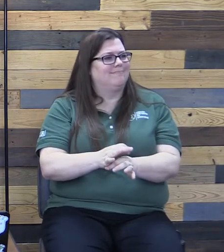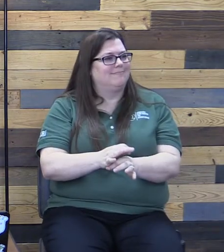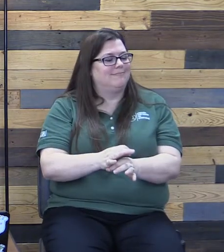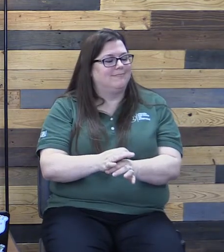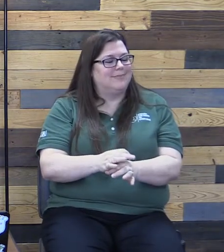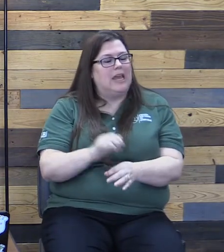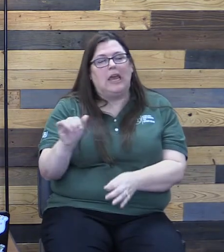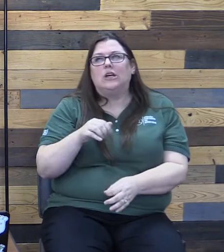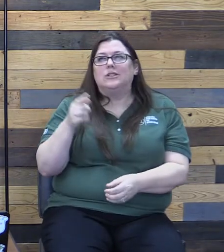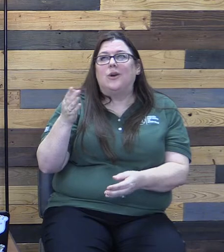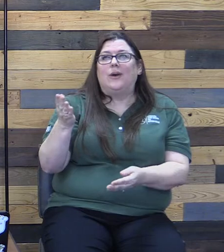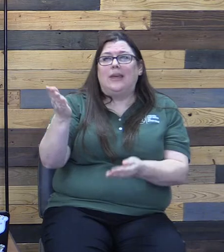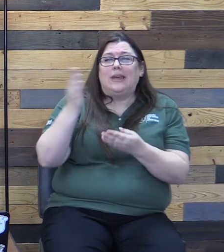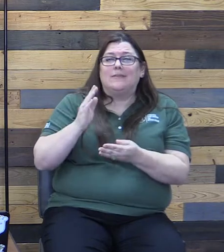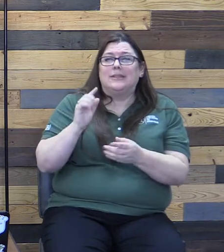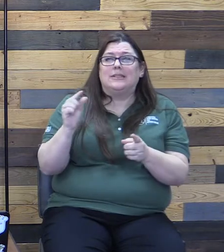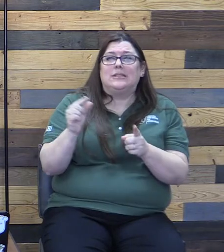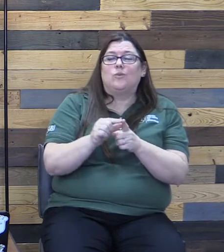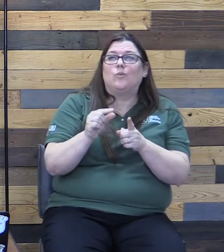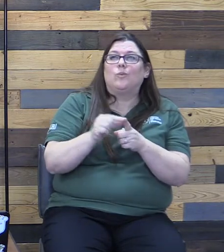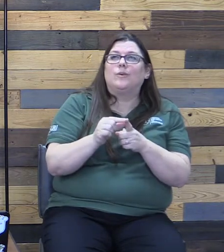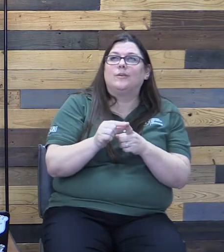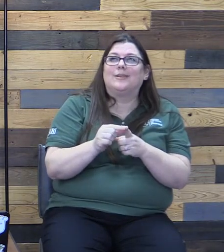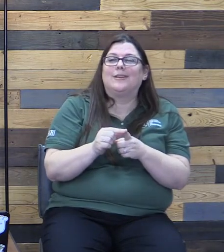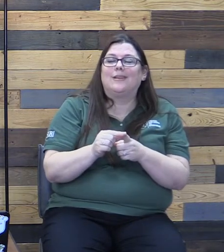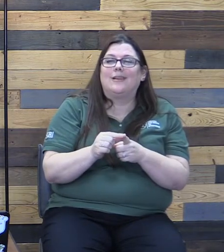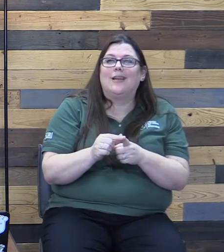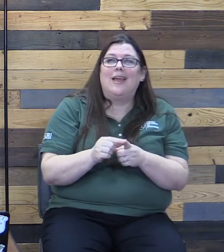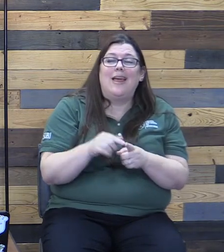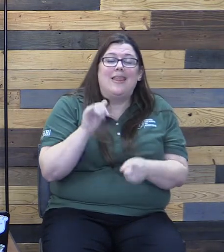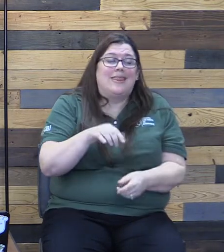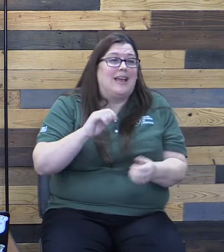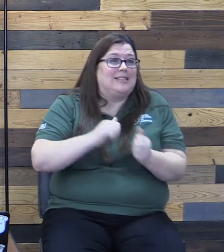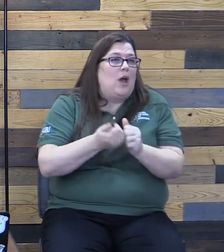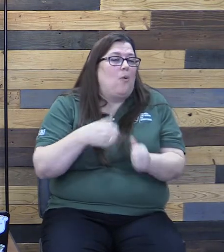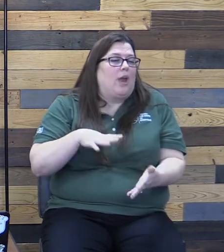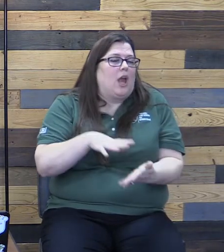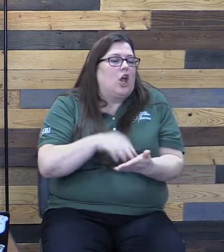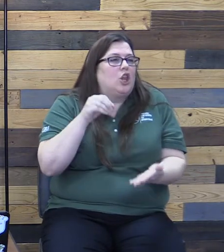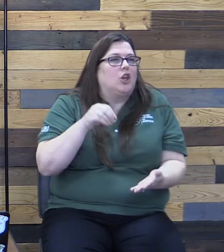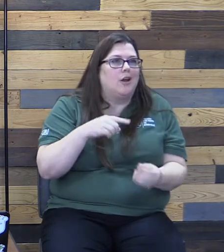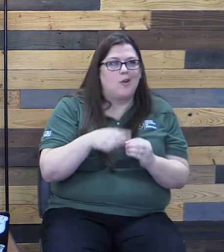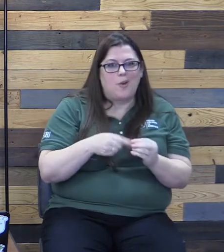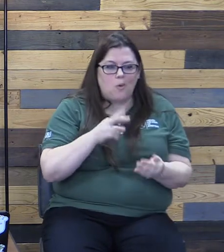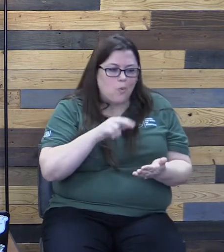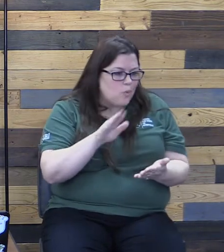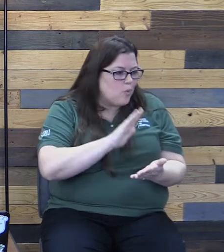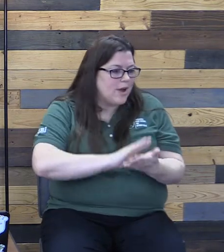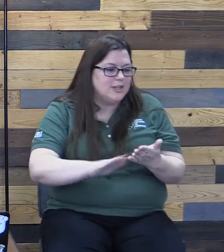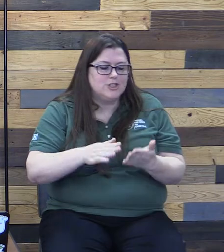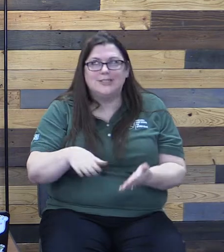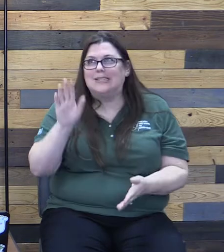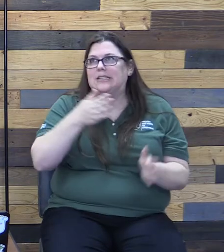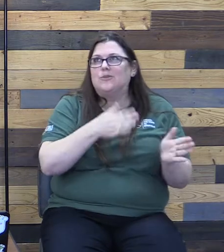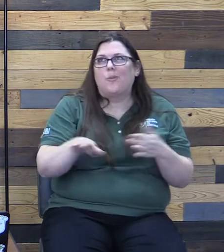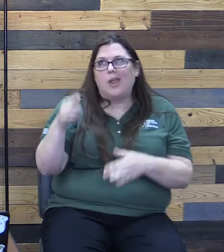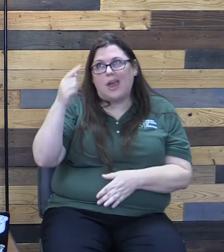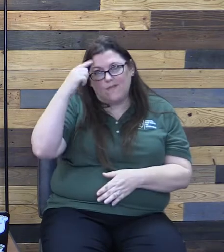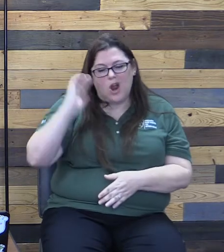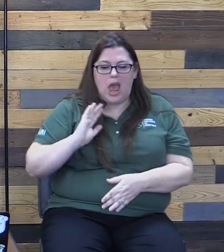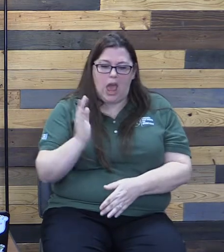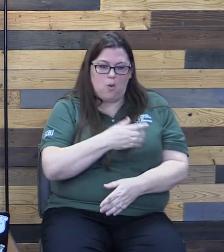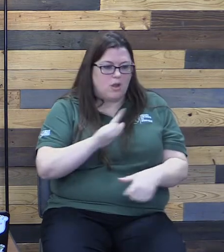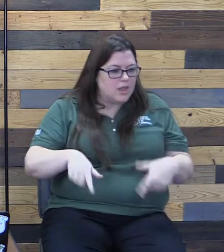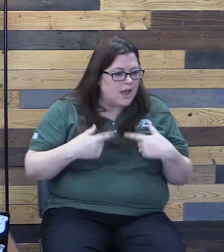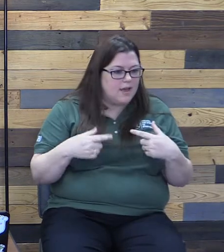That's where we learn about all these things, about what righteousness is, about what God's plan for our life is, about this joint mission that we